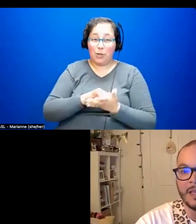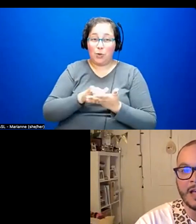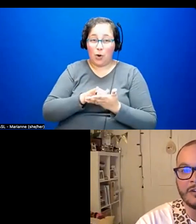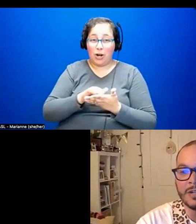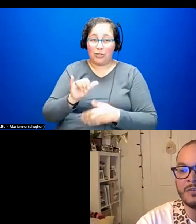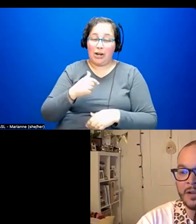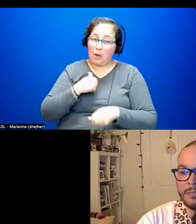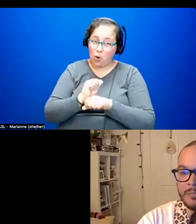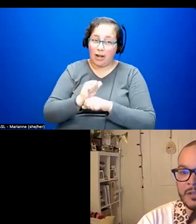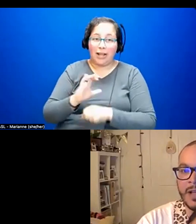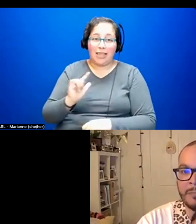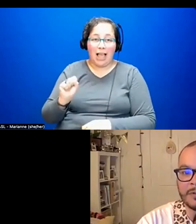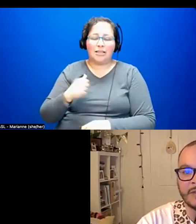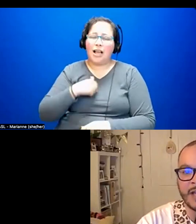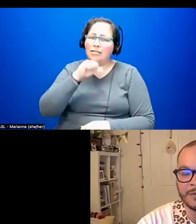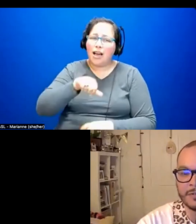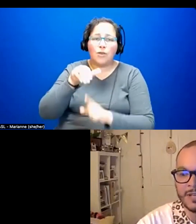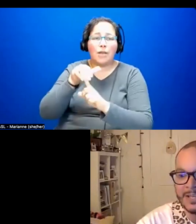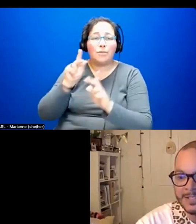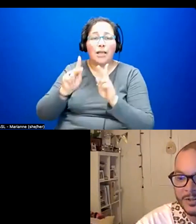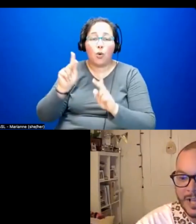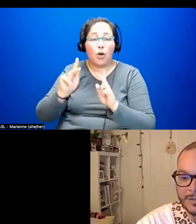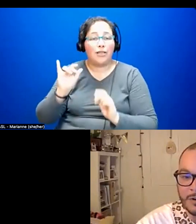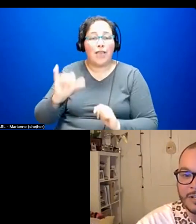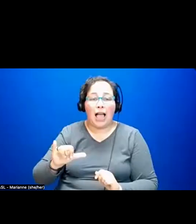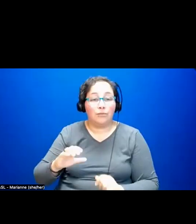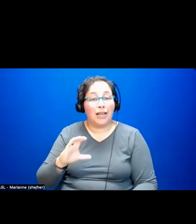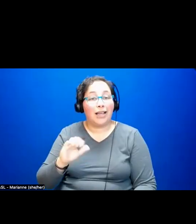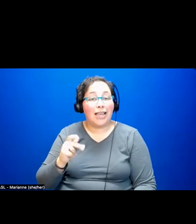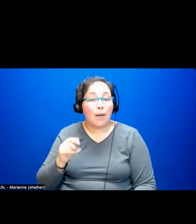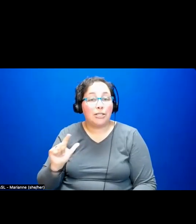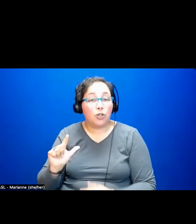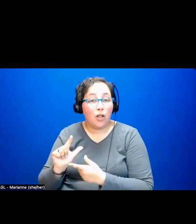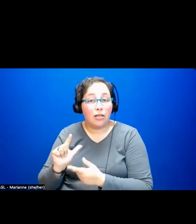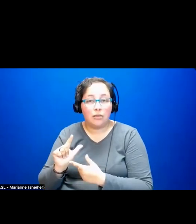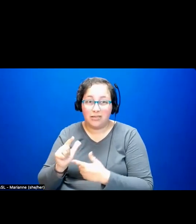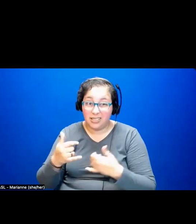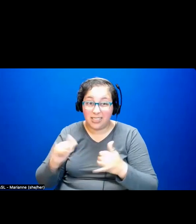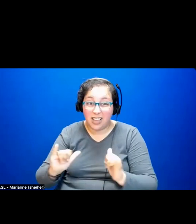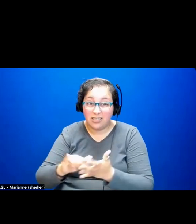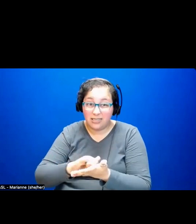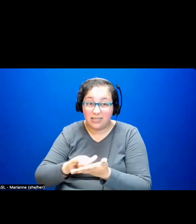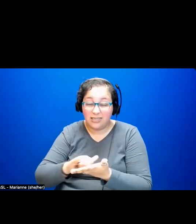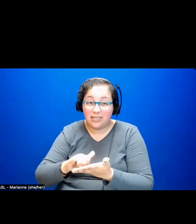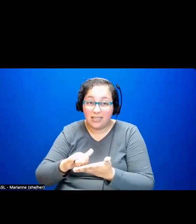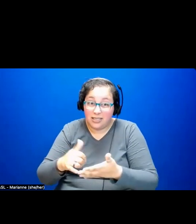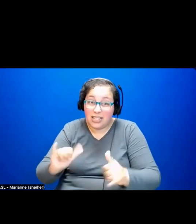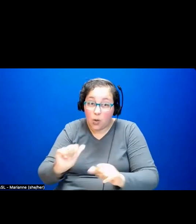I do love reminding people that the capital of capital is still a working class city. And